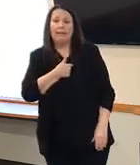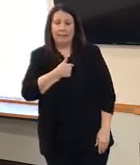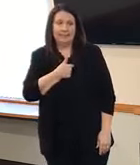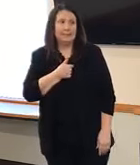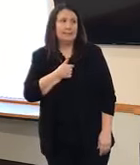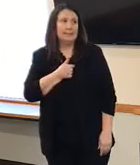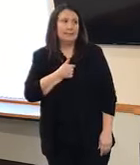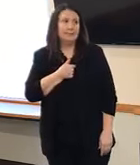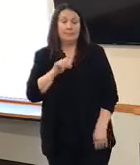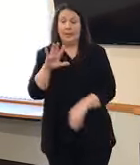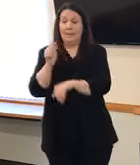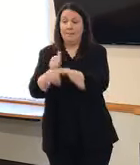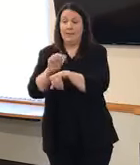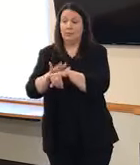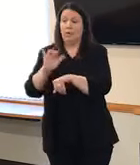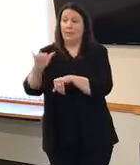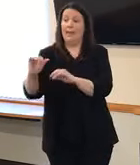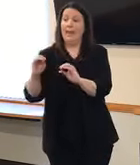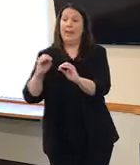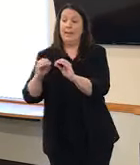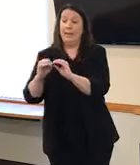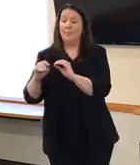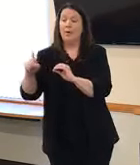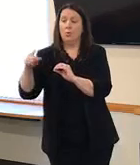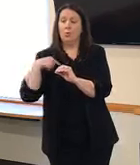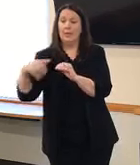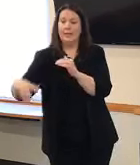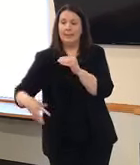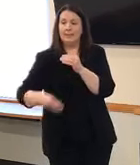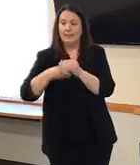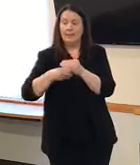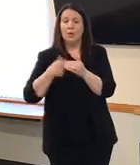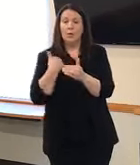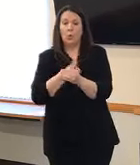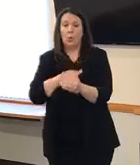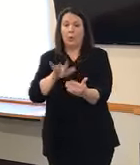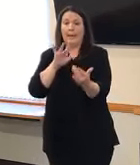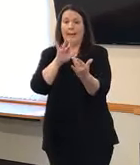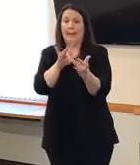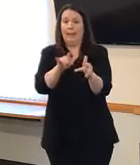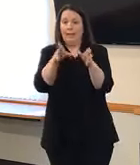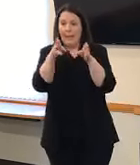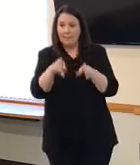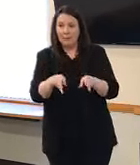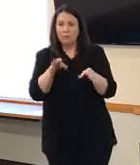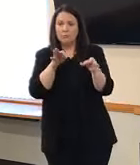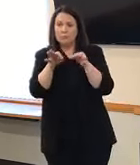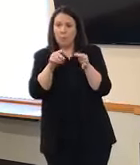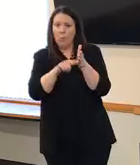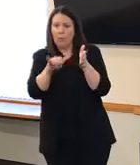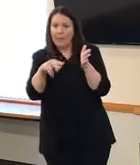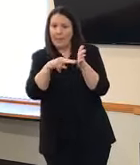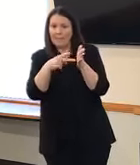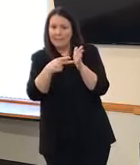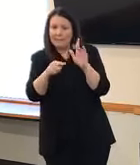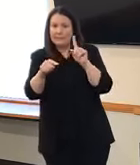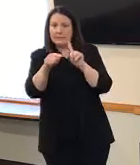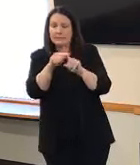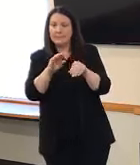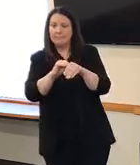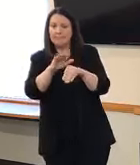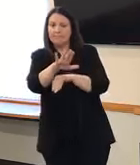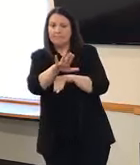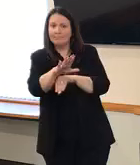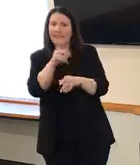And then based on that information, began contacting them, letting them understand what their test means, giving them guidance on isolation,